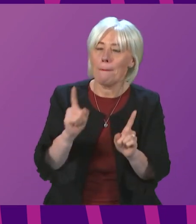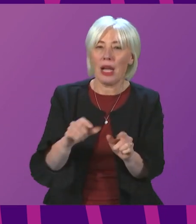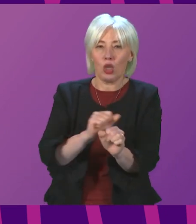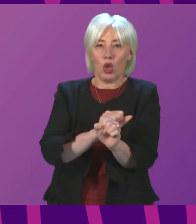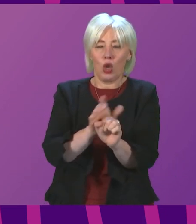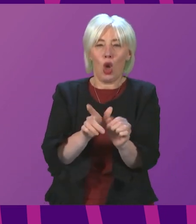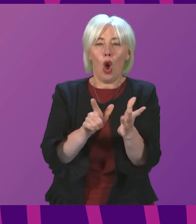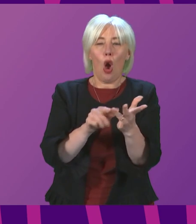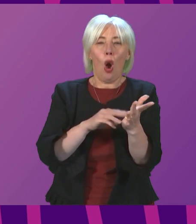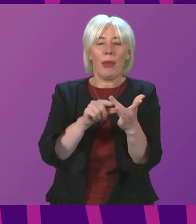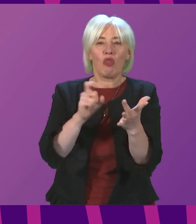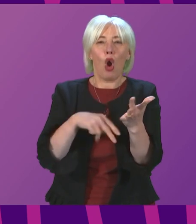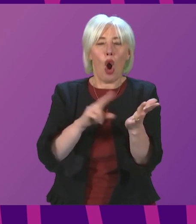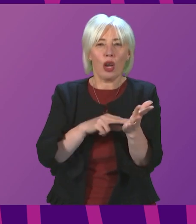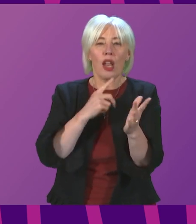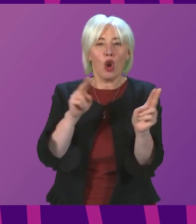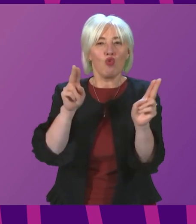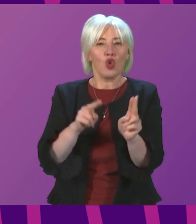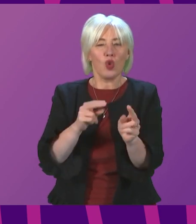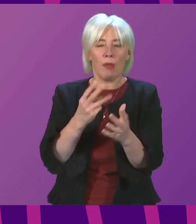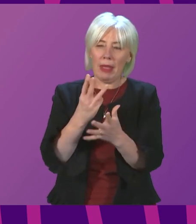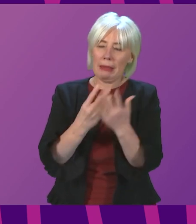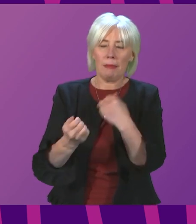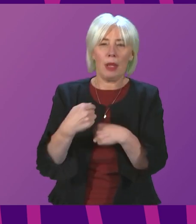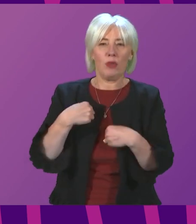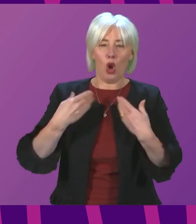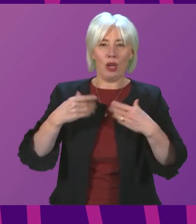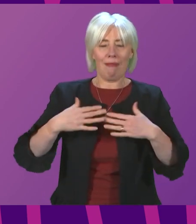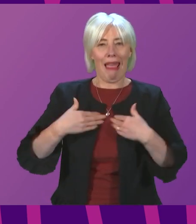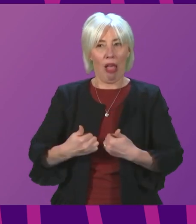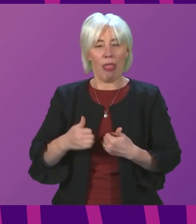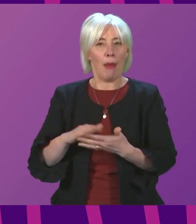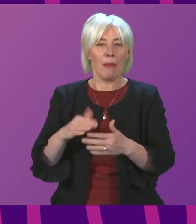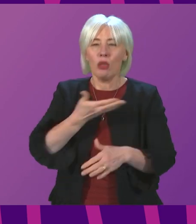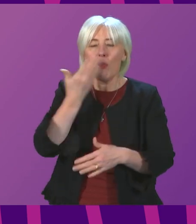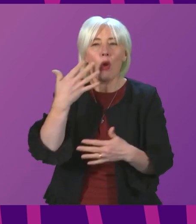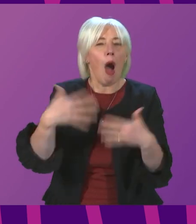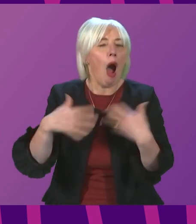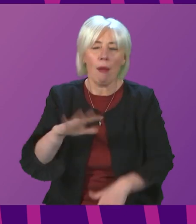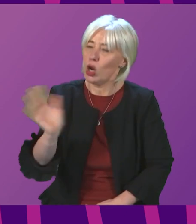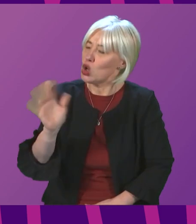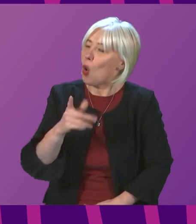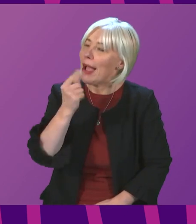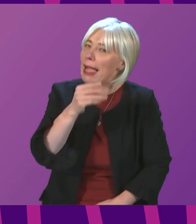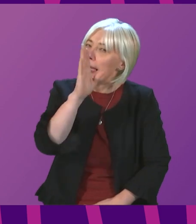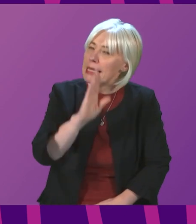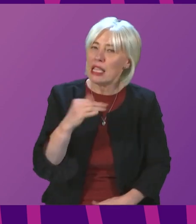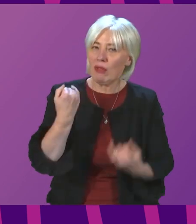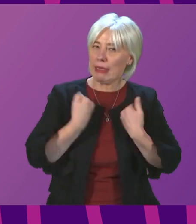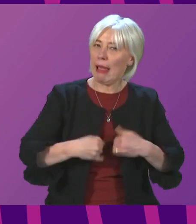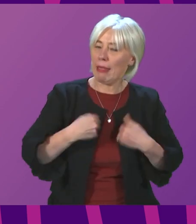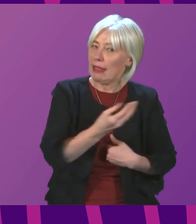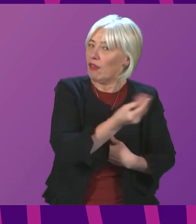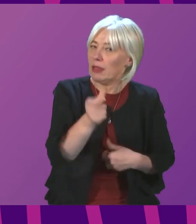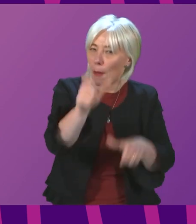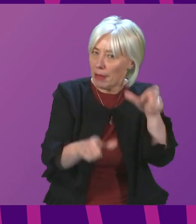individual health is milder than past variants, it is not harmless. It still causes serious illness in some and it still takes